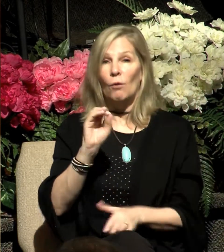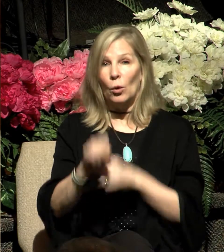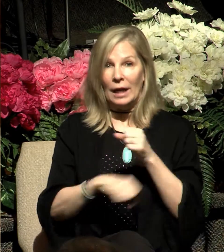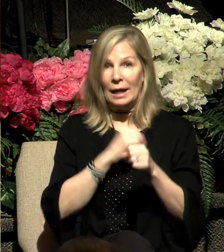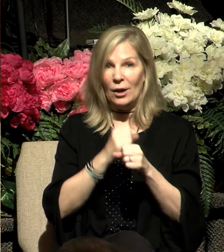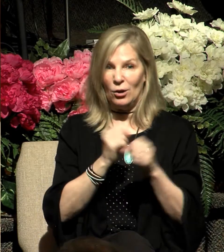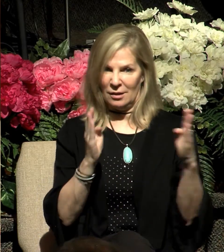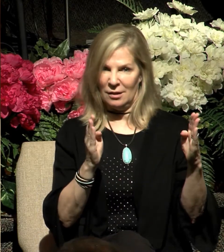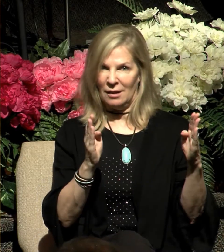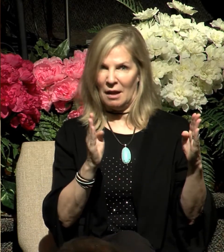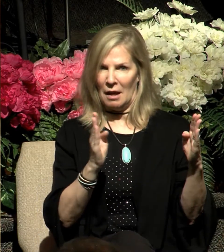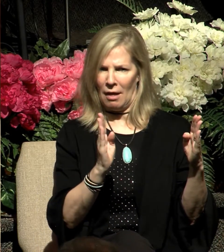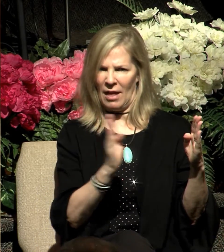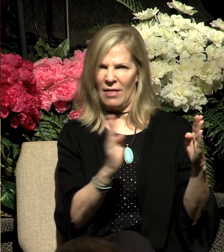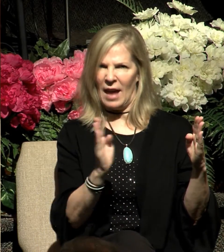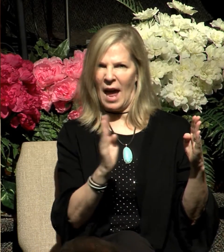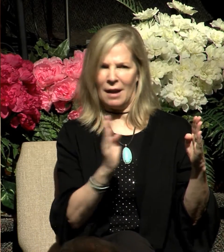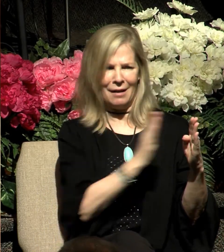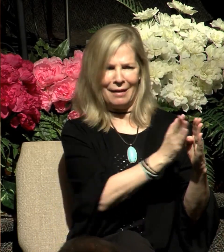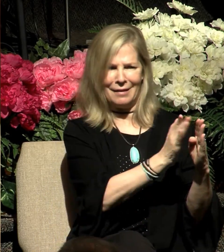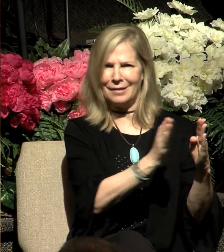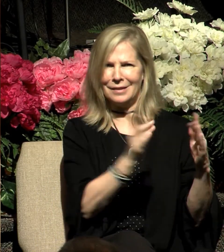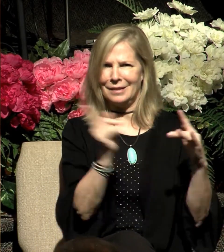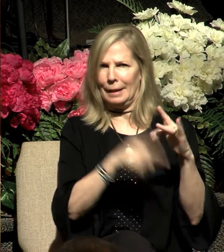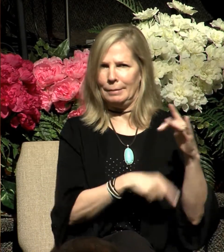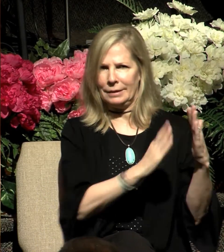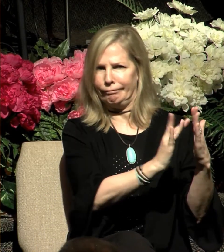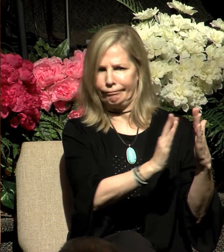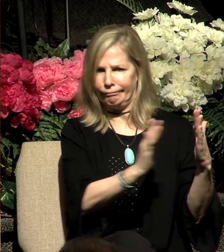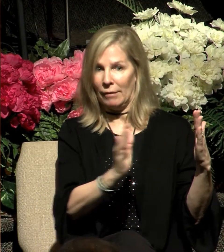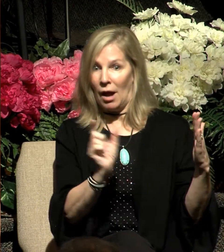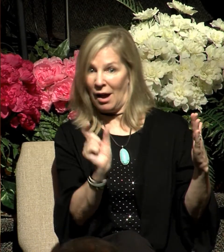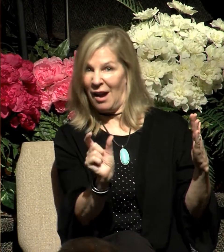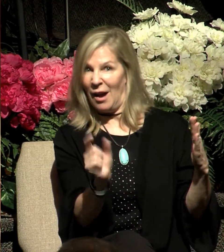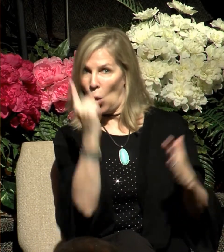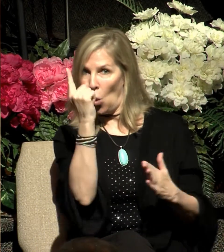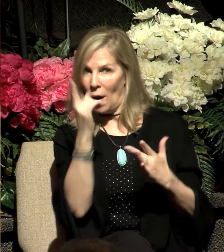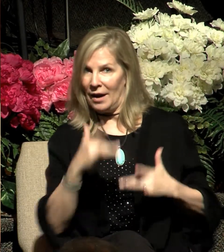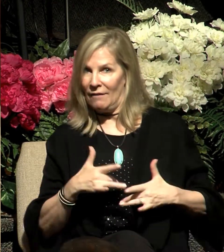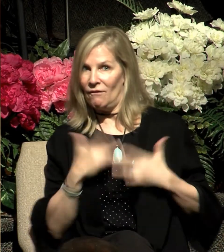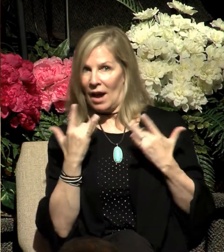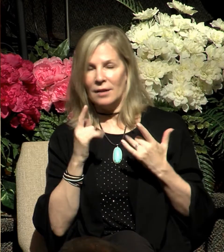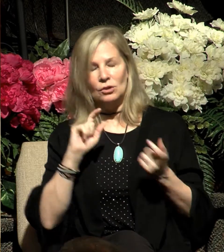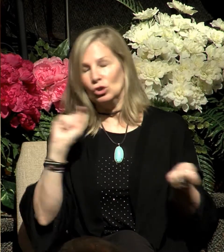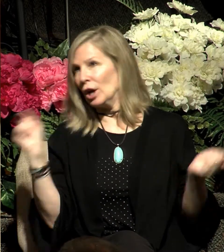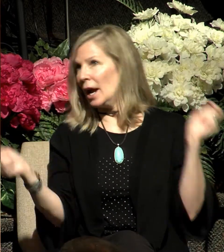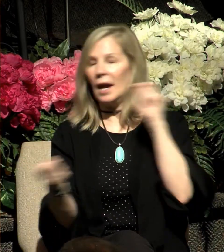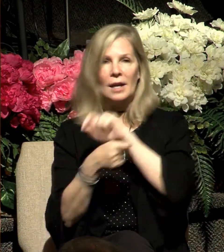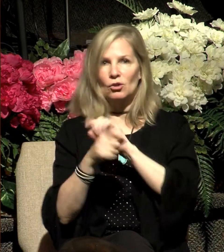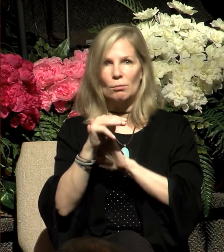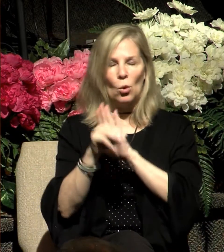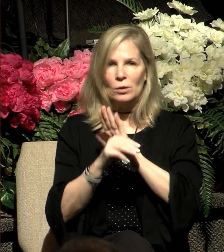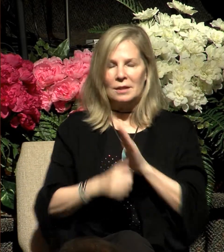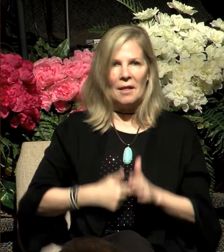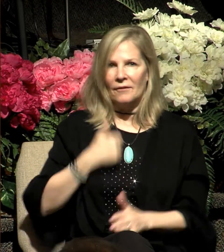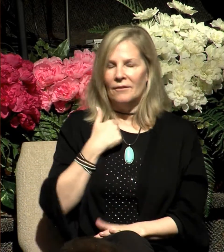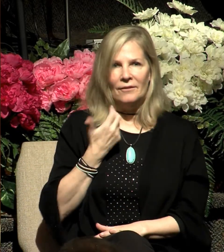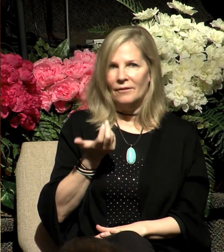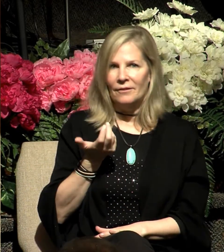end of this time period to tell us about an event that was to change the course of Moses' life in the